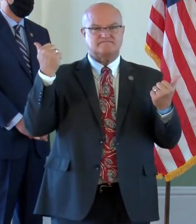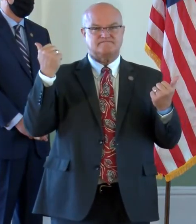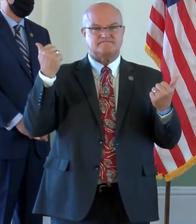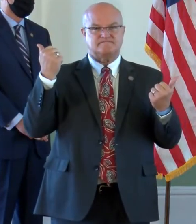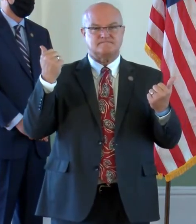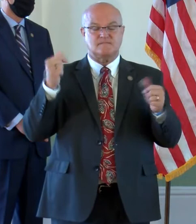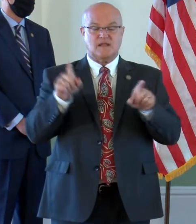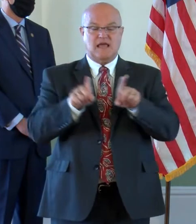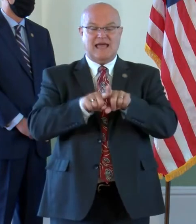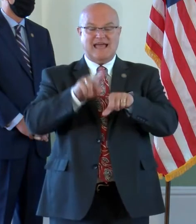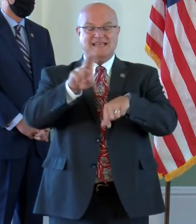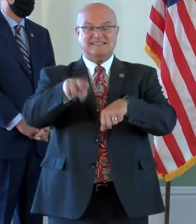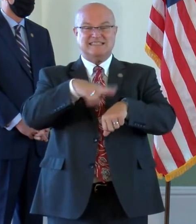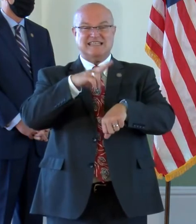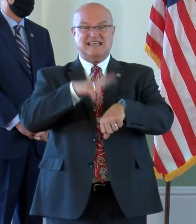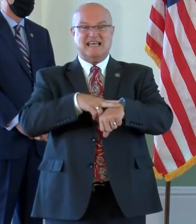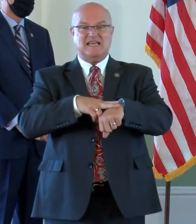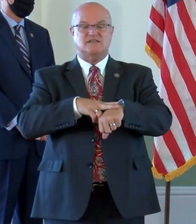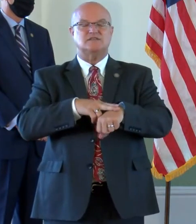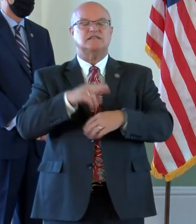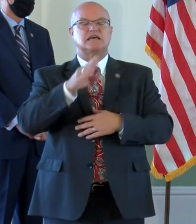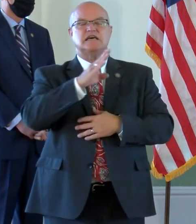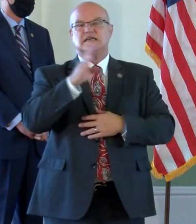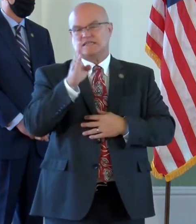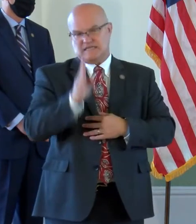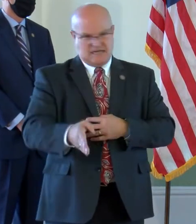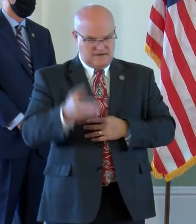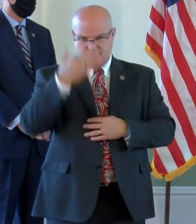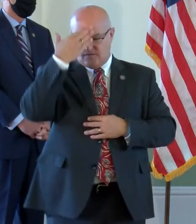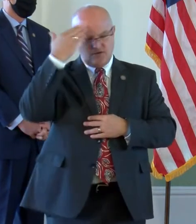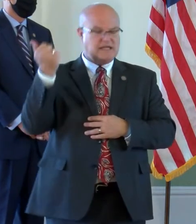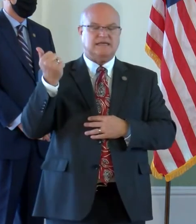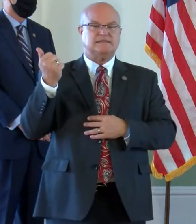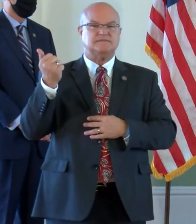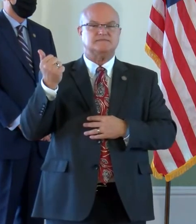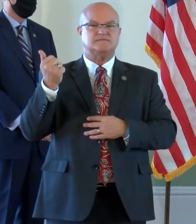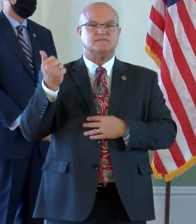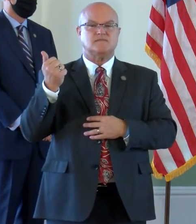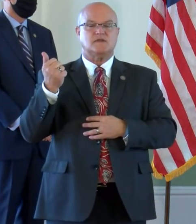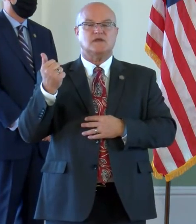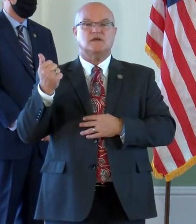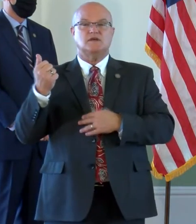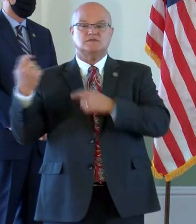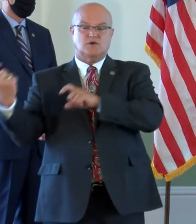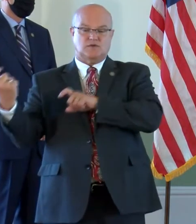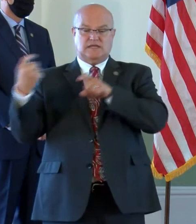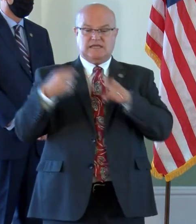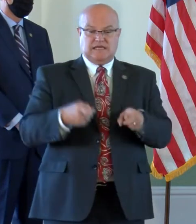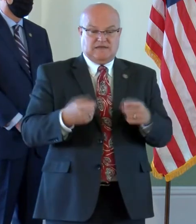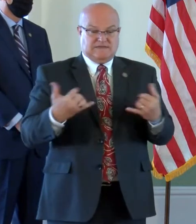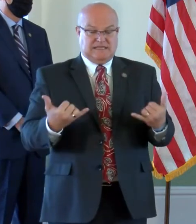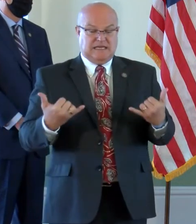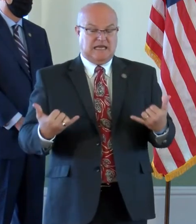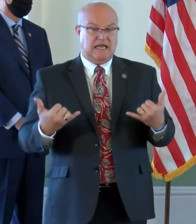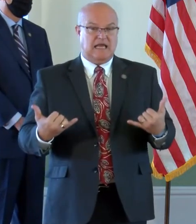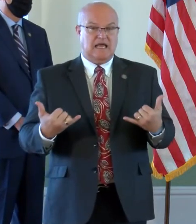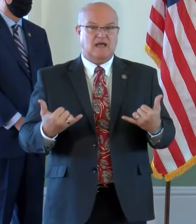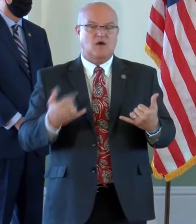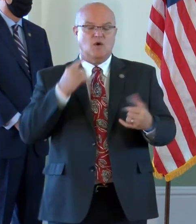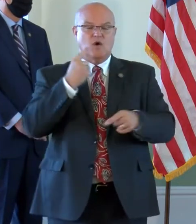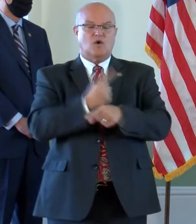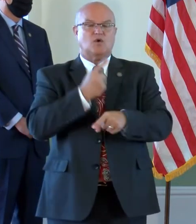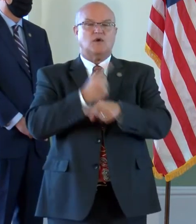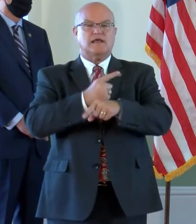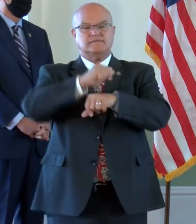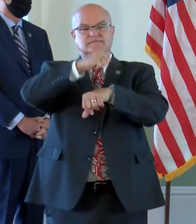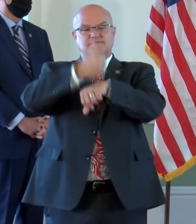As a nation, we must never forget. So the gifts that we ask for today will correctly